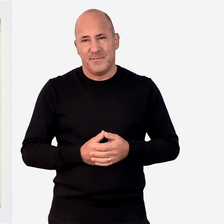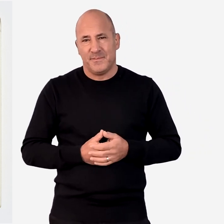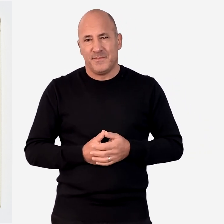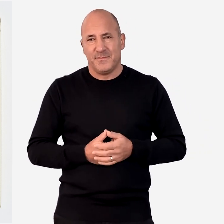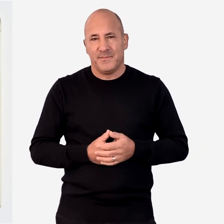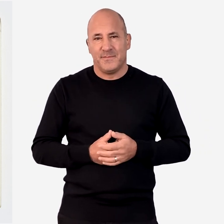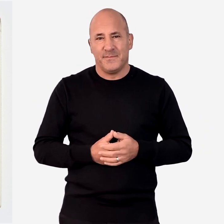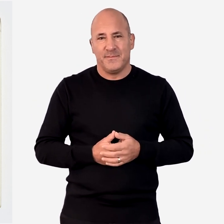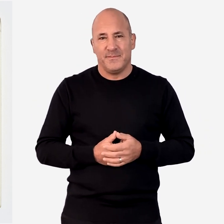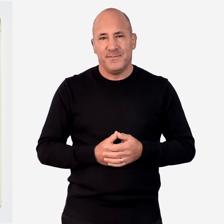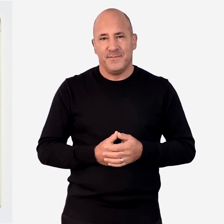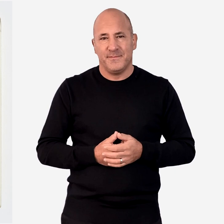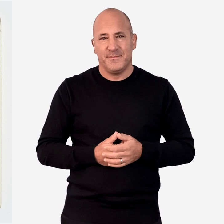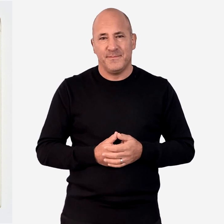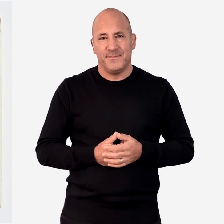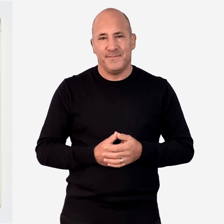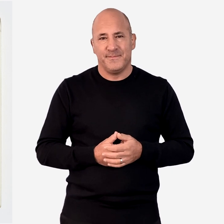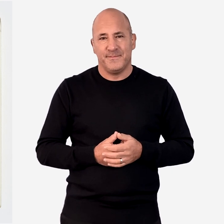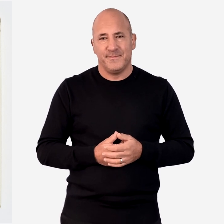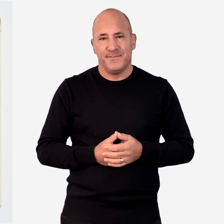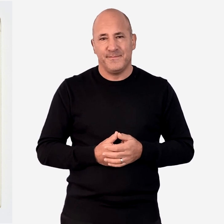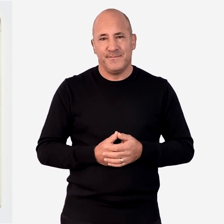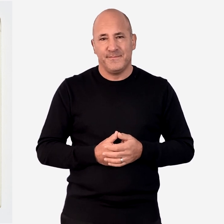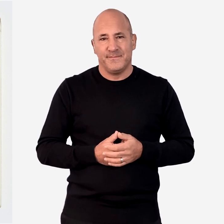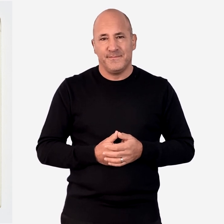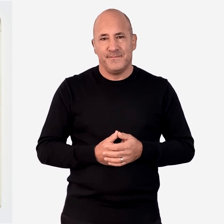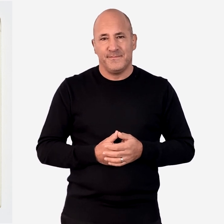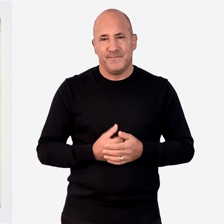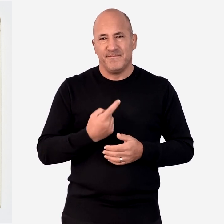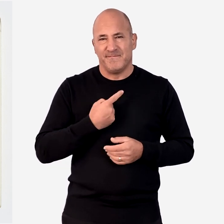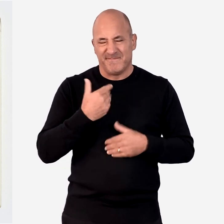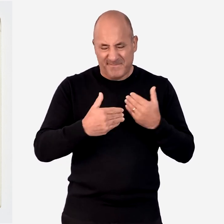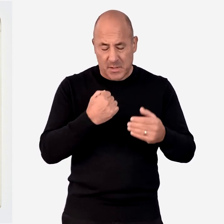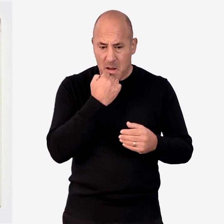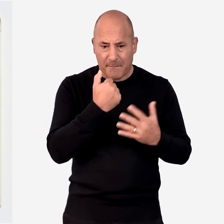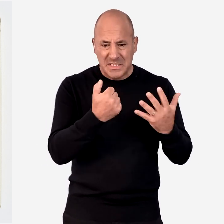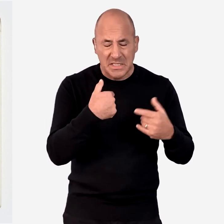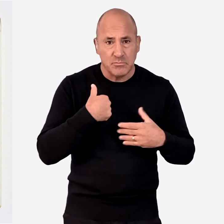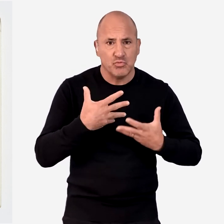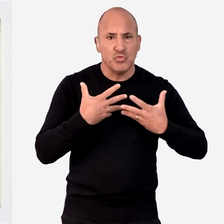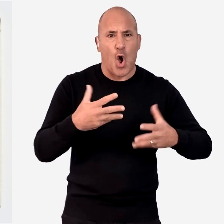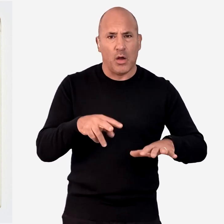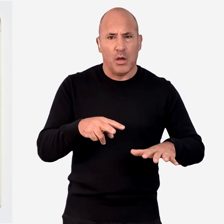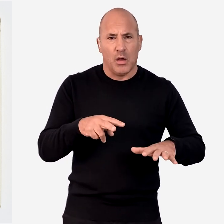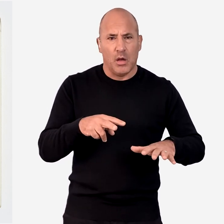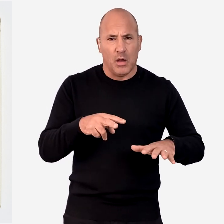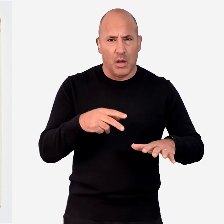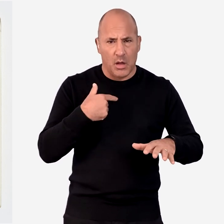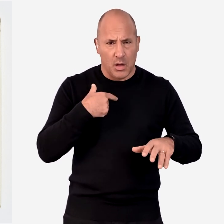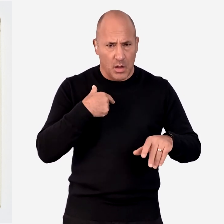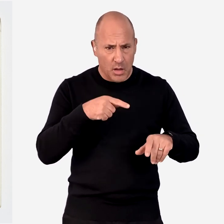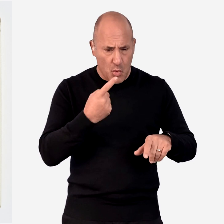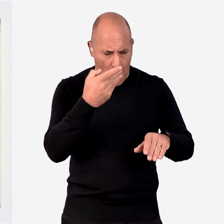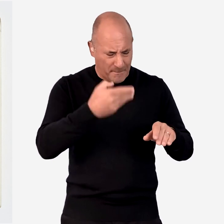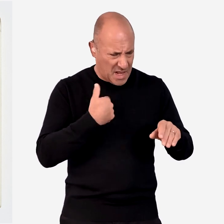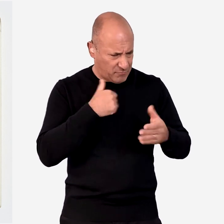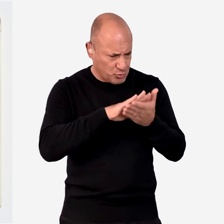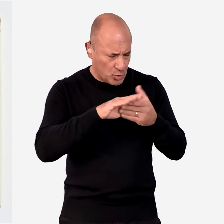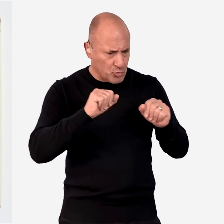be really difficult. And I was a bit shocked that I got to number six when I hadn't really